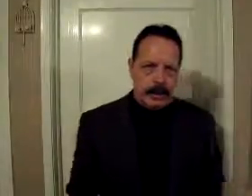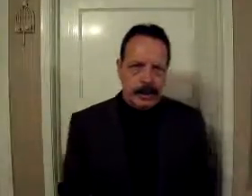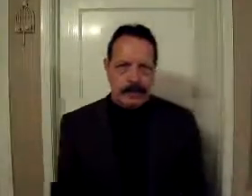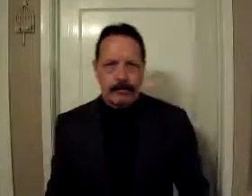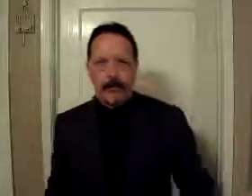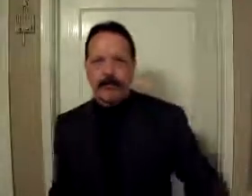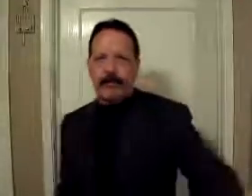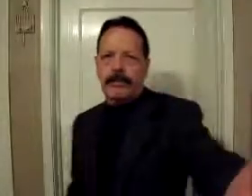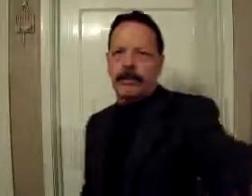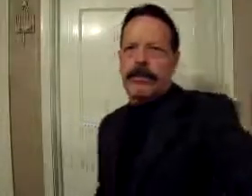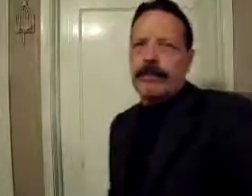day.